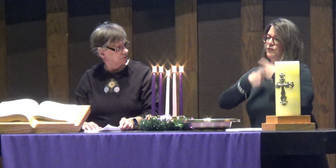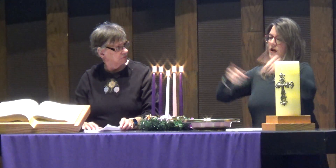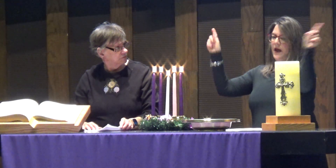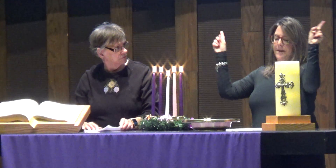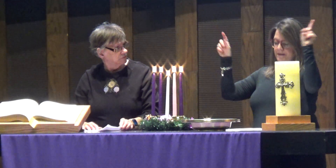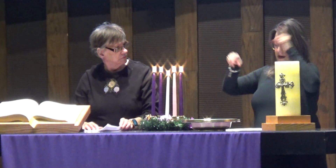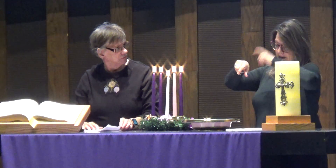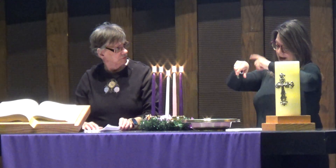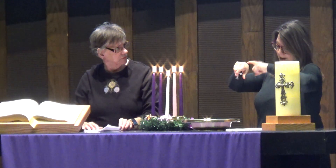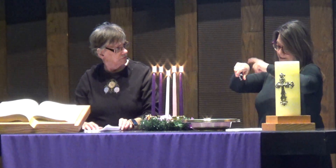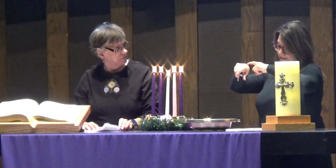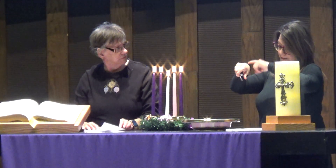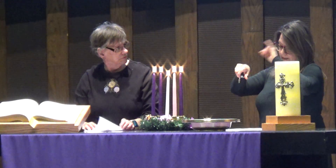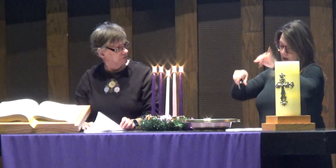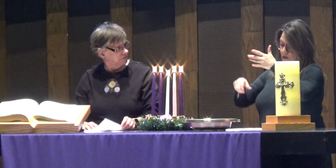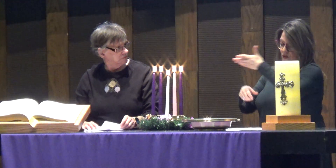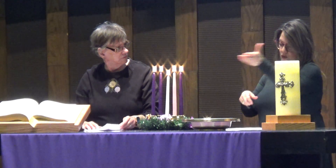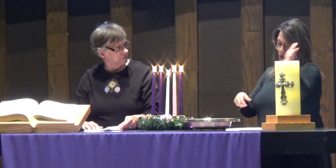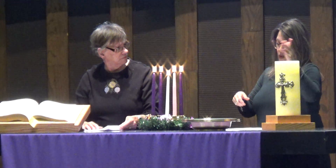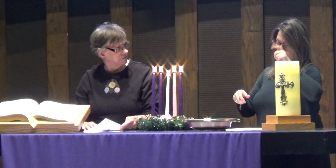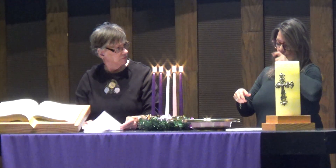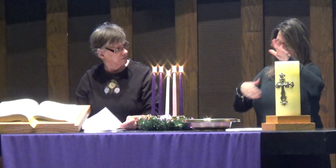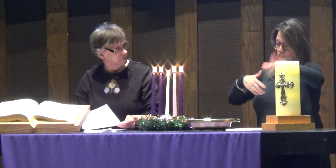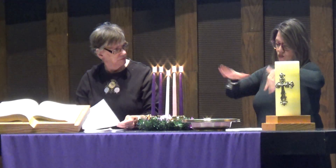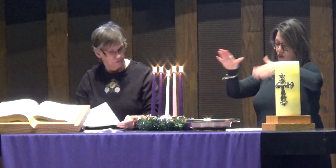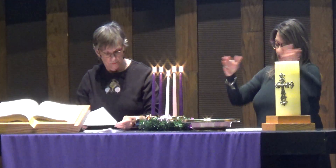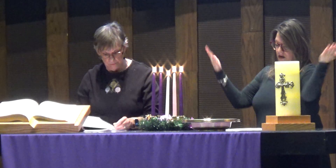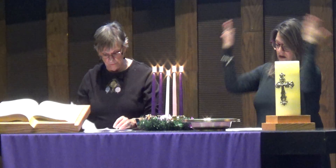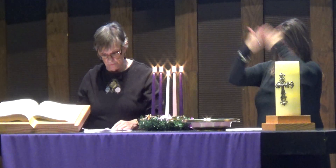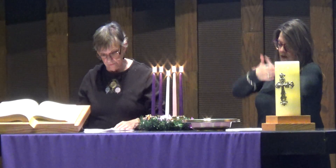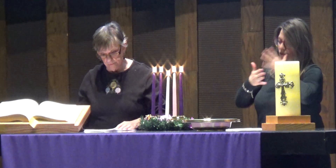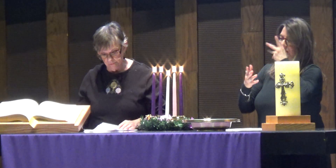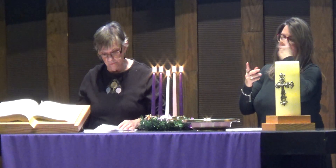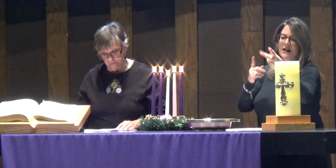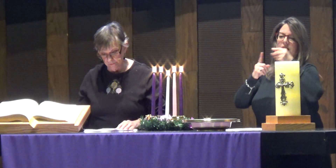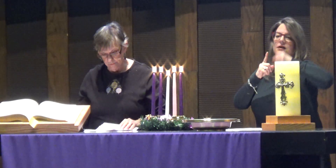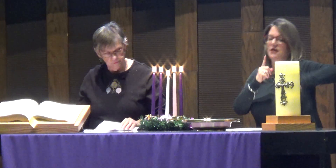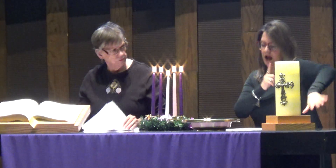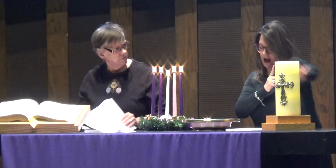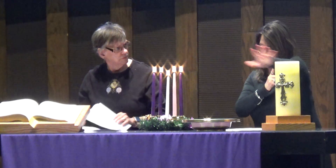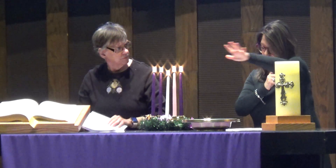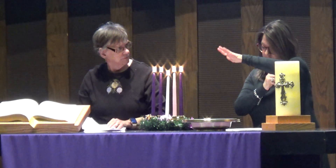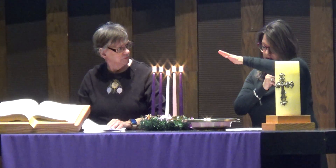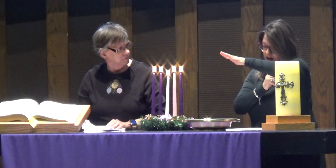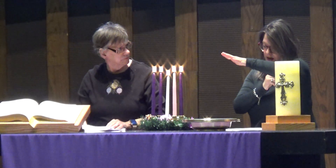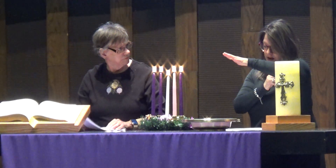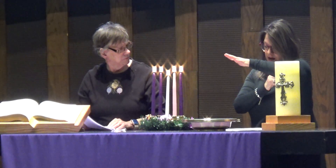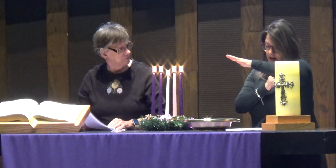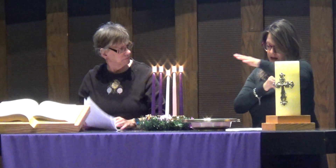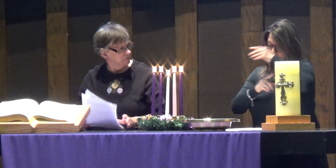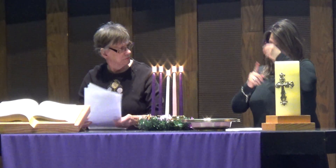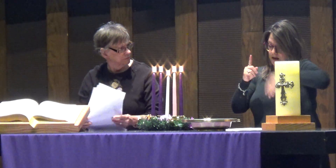The prophet Isaiah proclaimed a time when those who walked in the shadows would see a great light.